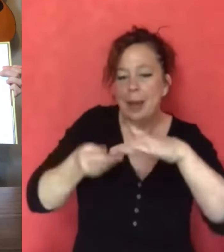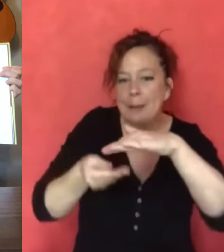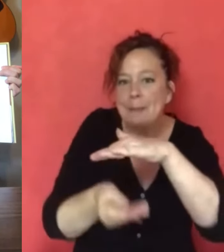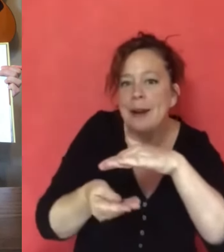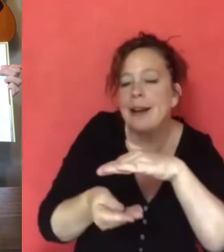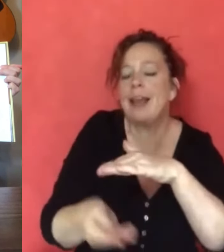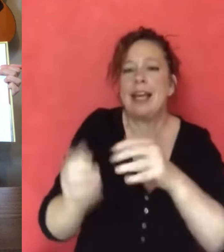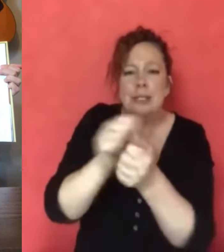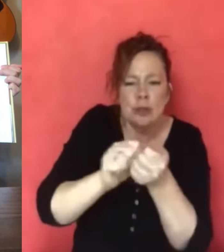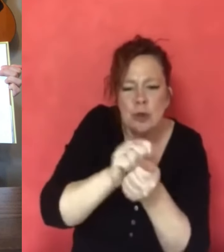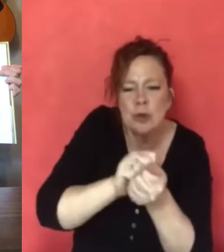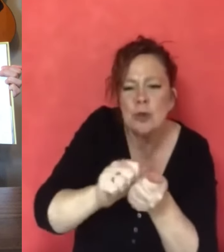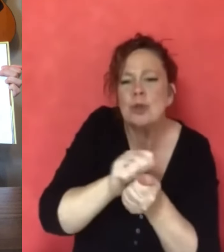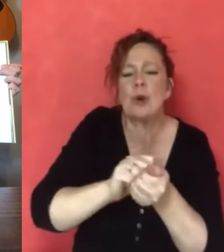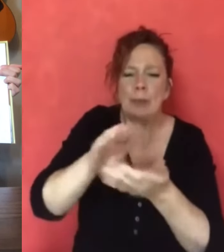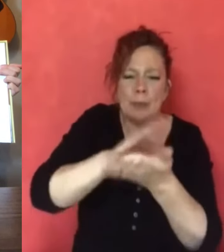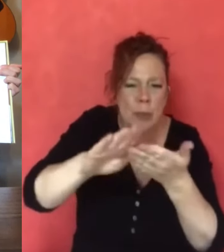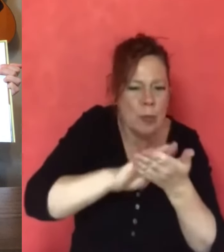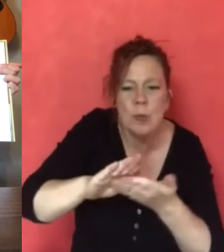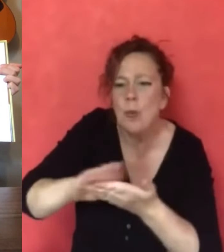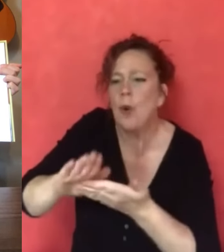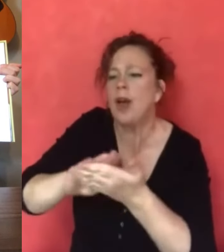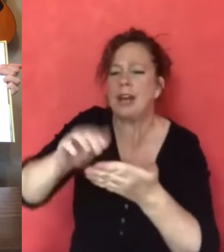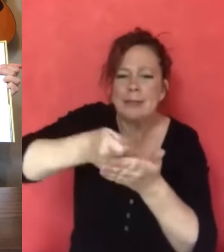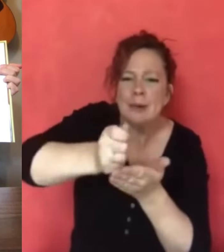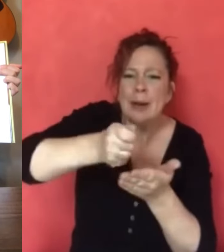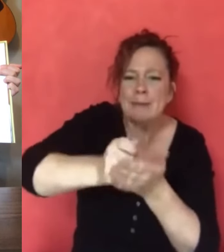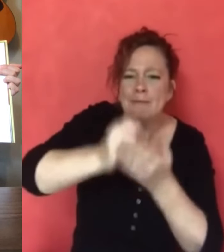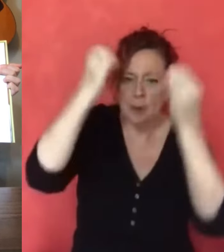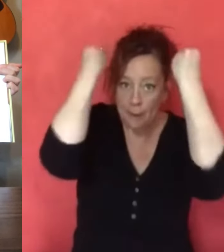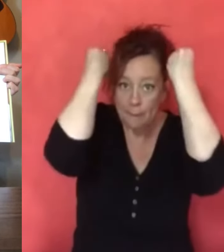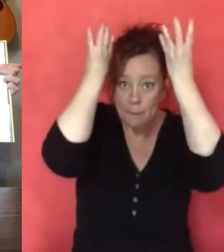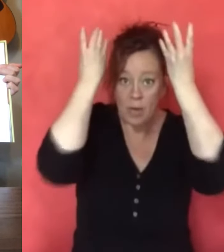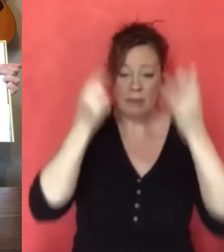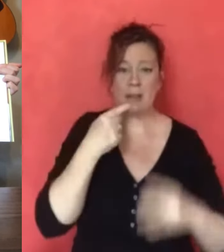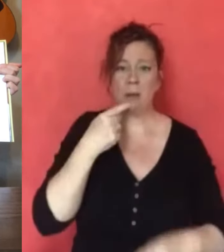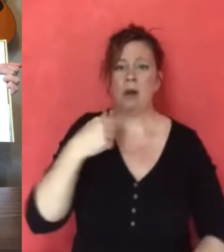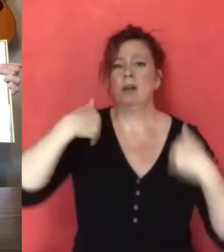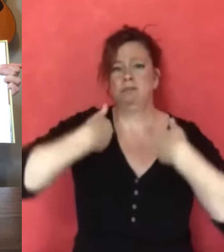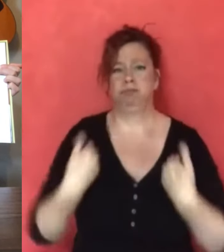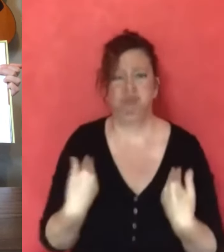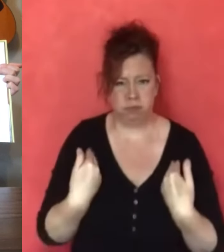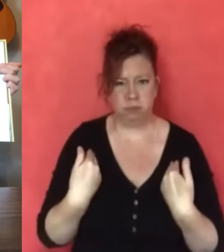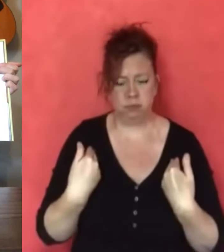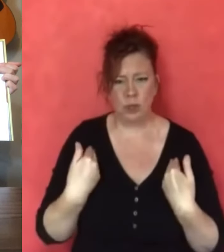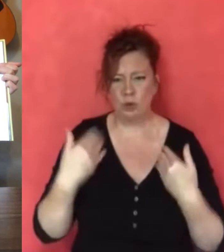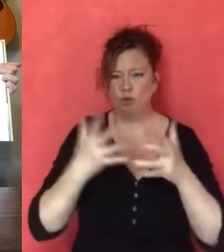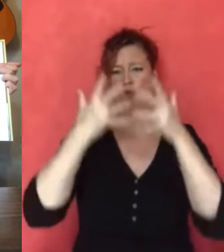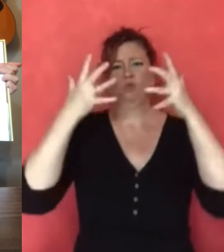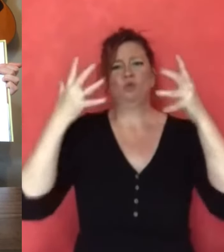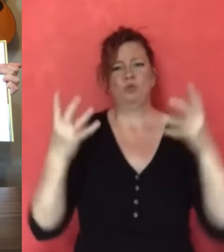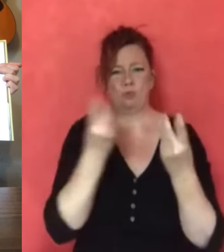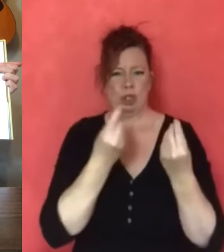They bake. They scrub. They wipe and scrape. Says Porcupine. I'm out of shape.